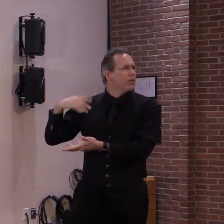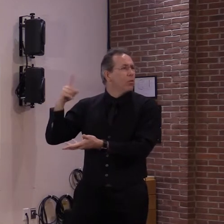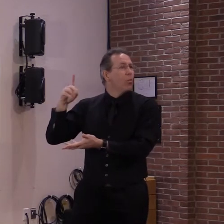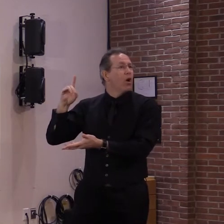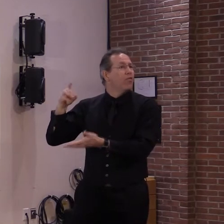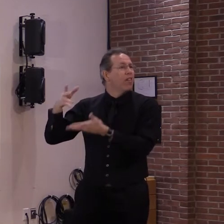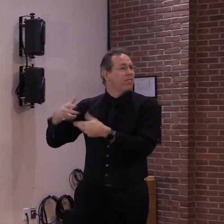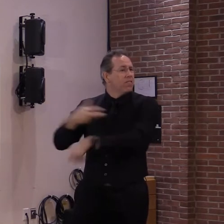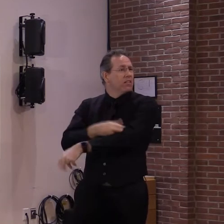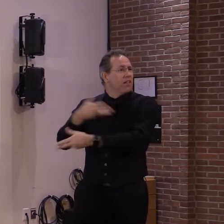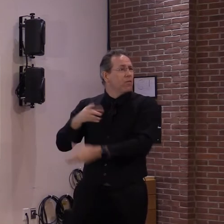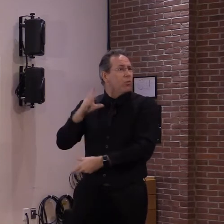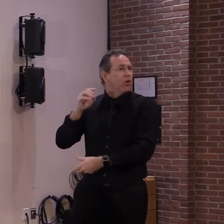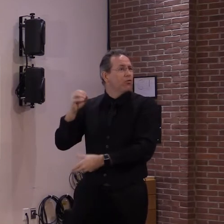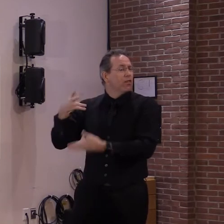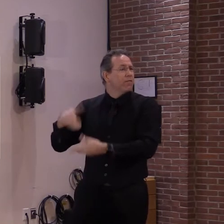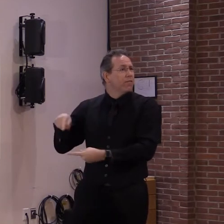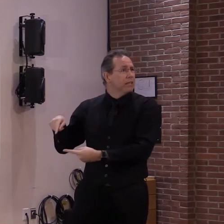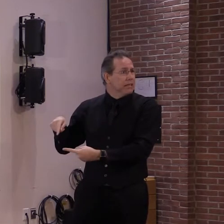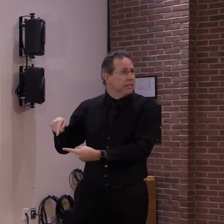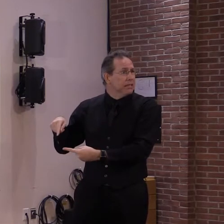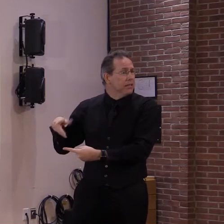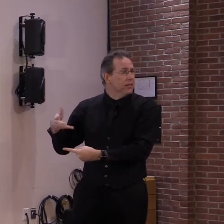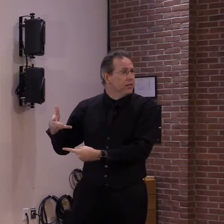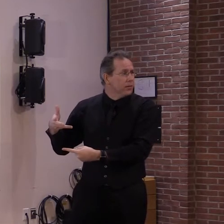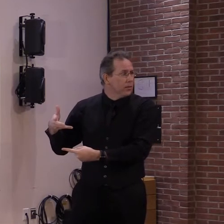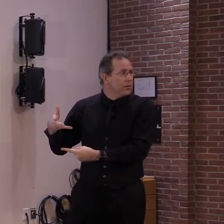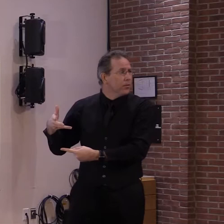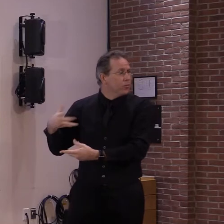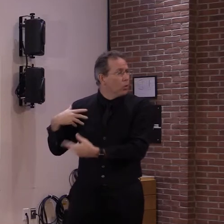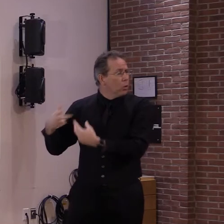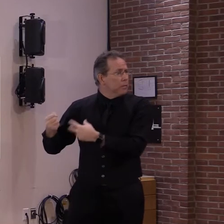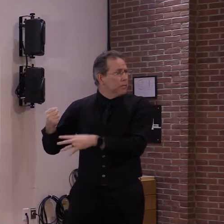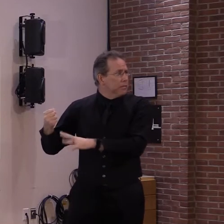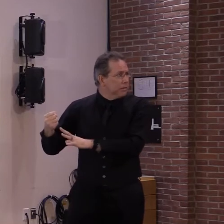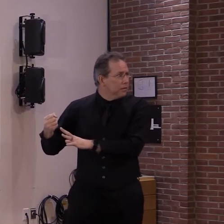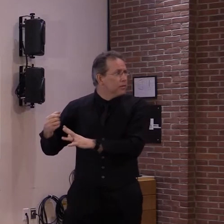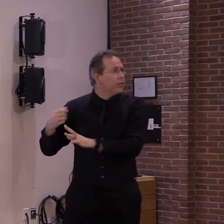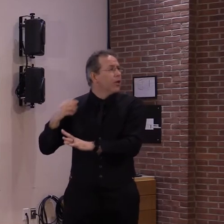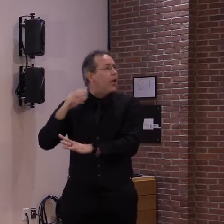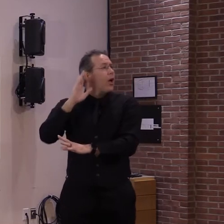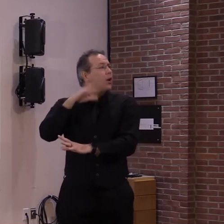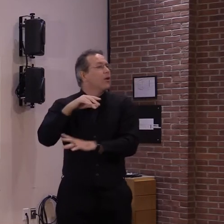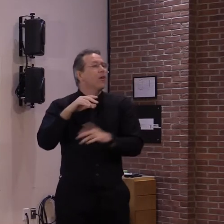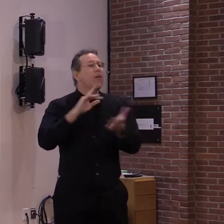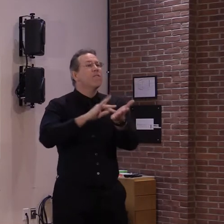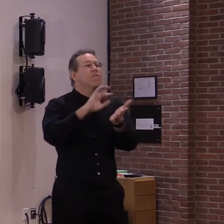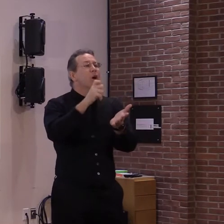has had issues with recording what they have